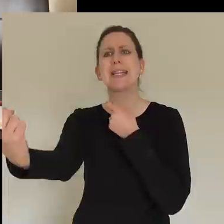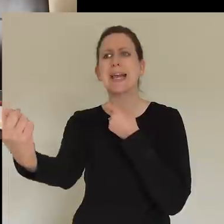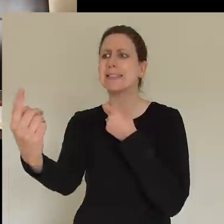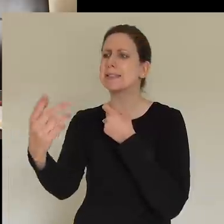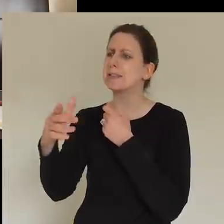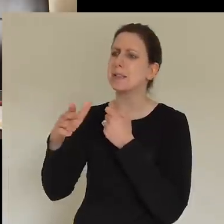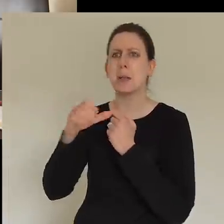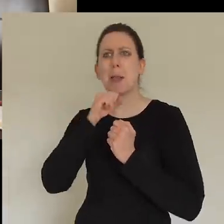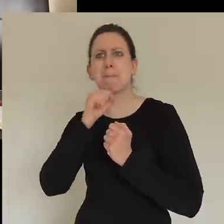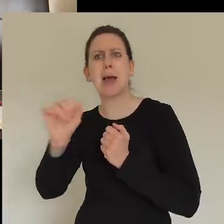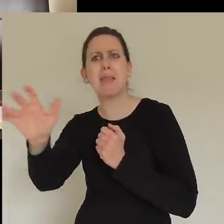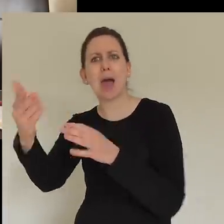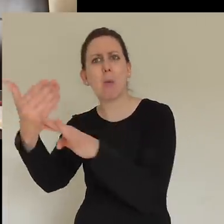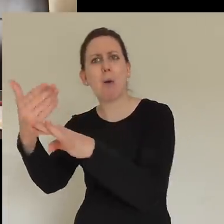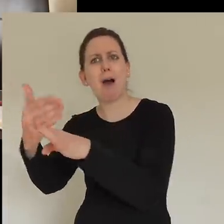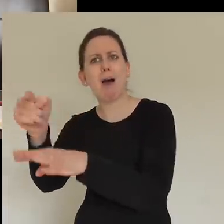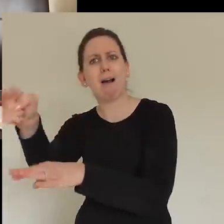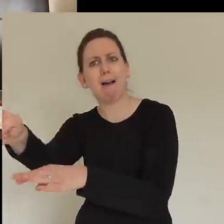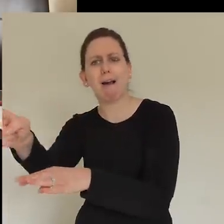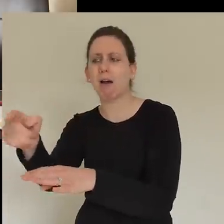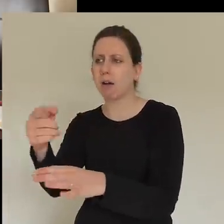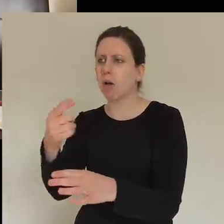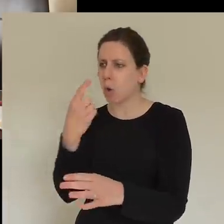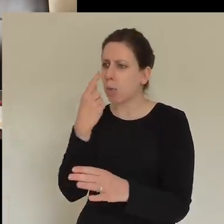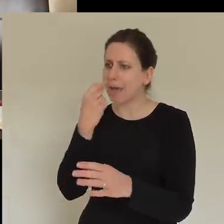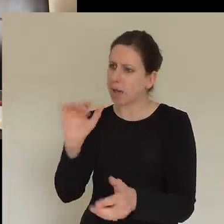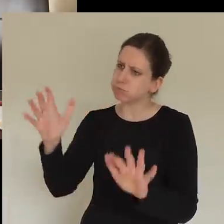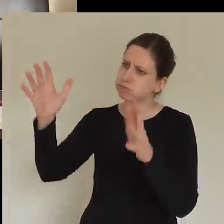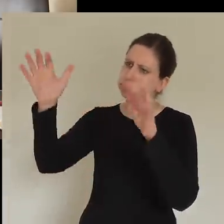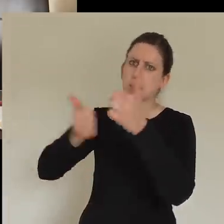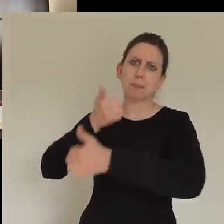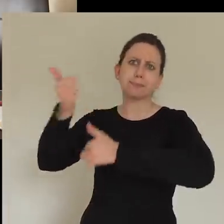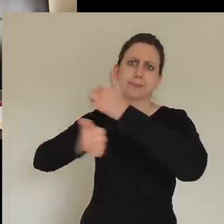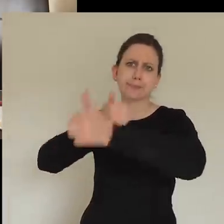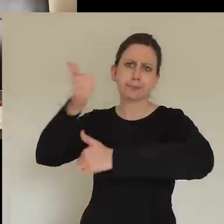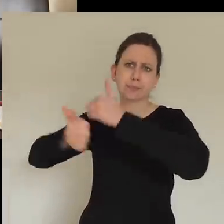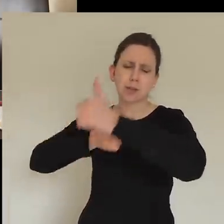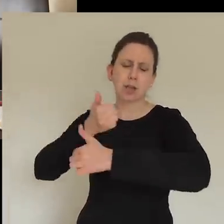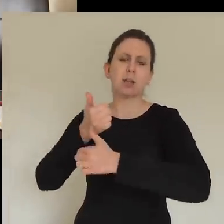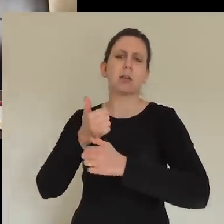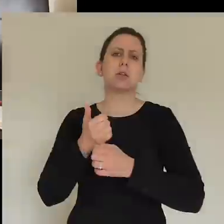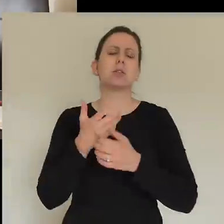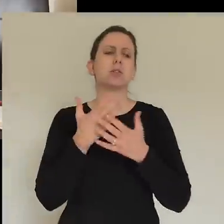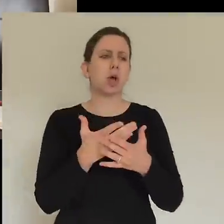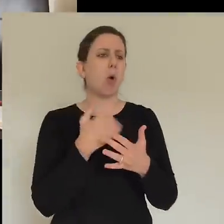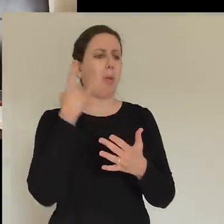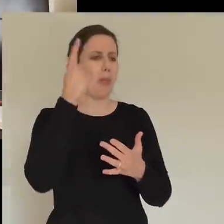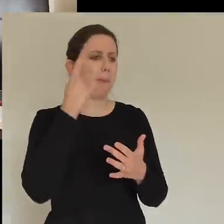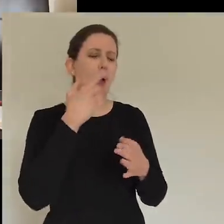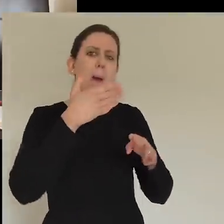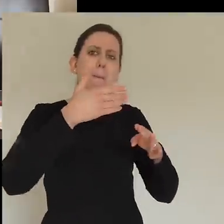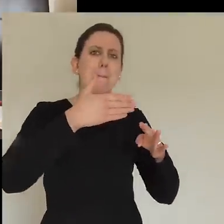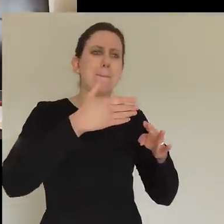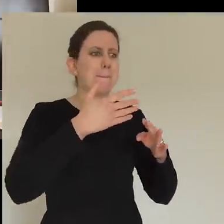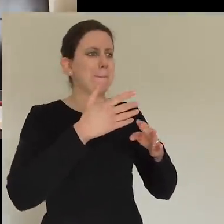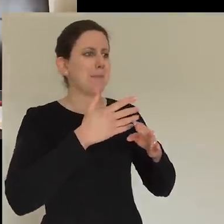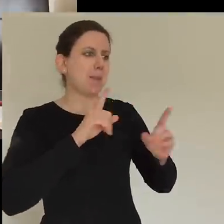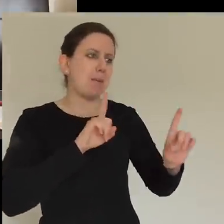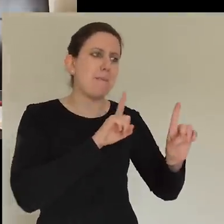for the sake of everyone. And I think there is an opportunity to not just look for who to minister alongside, but who can you be encouraging building up and